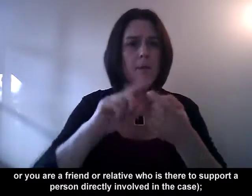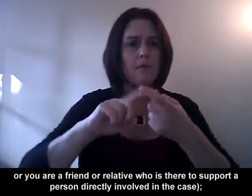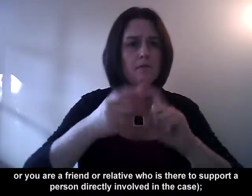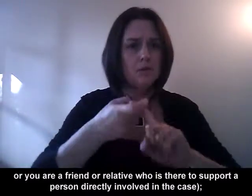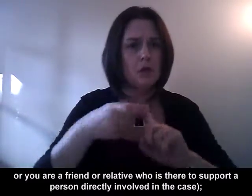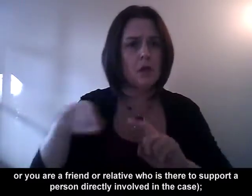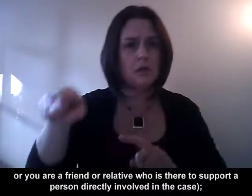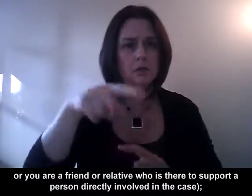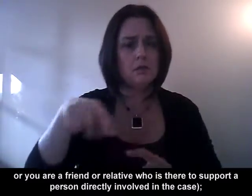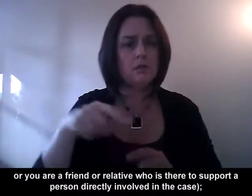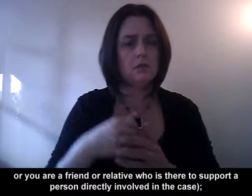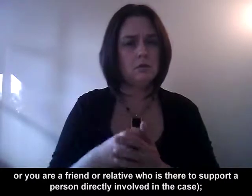case.